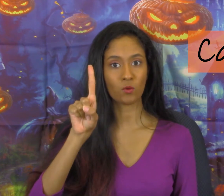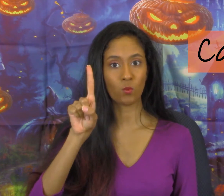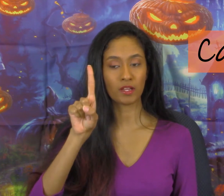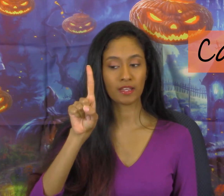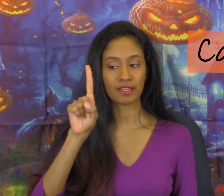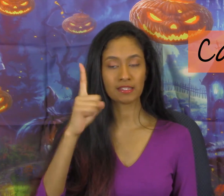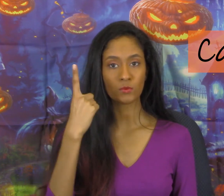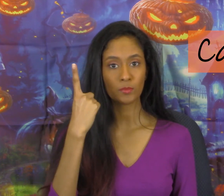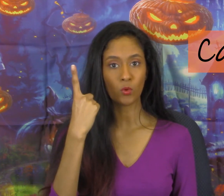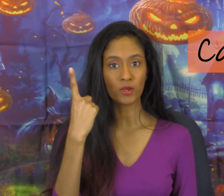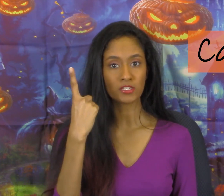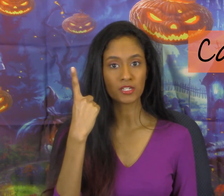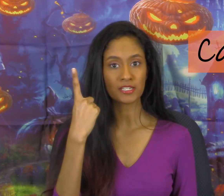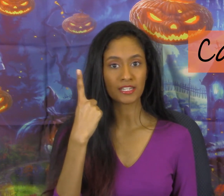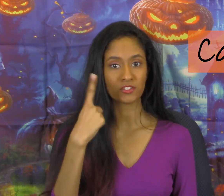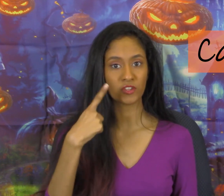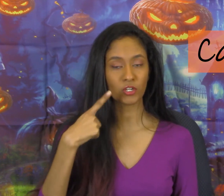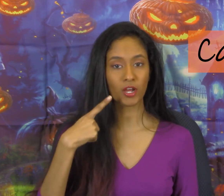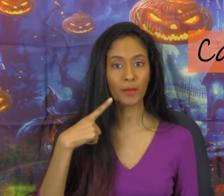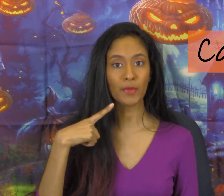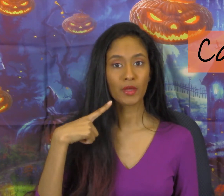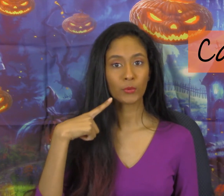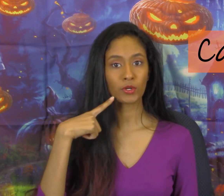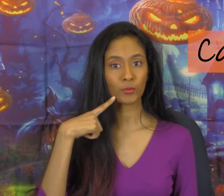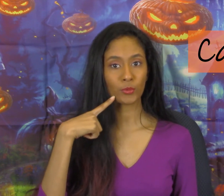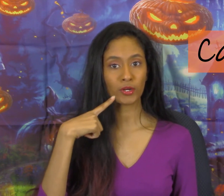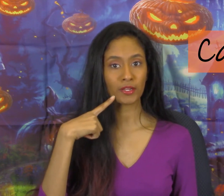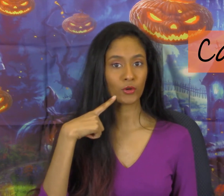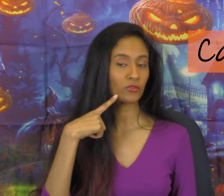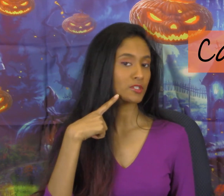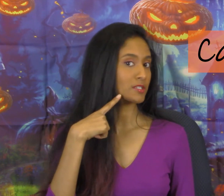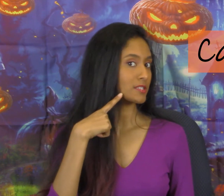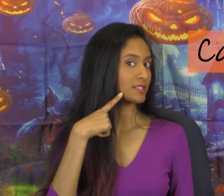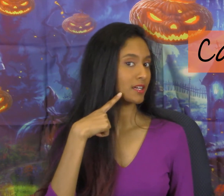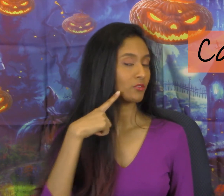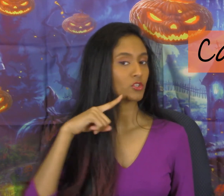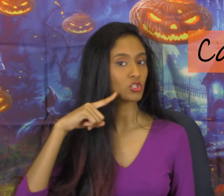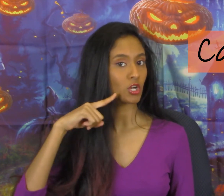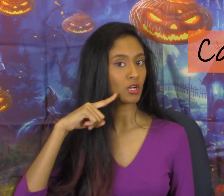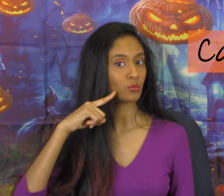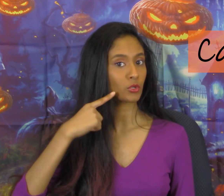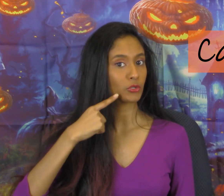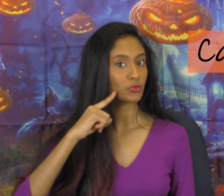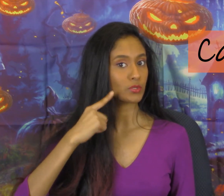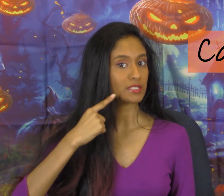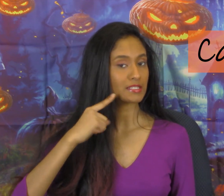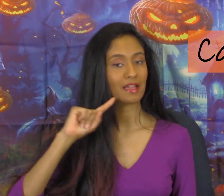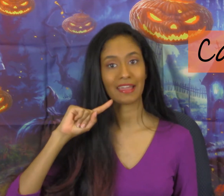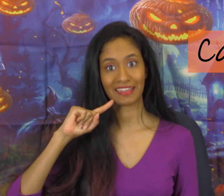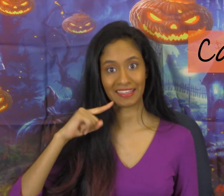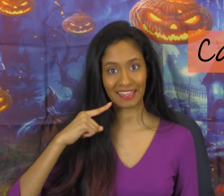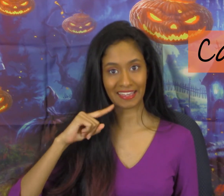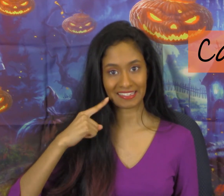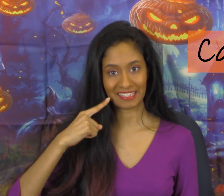one hand and we point our index finger up we're going to bring it over to the side of our jaw and we're going to twist candy